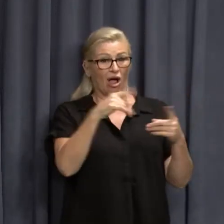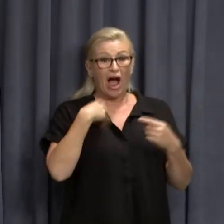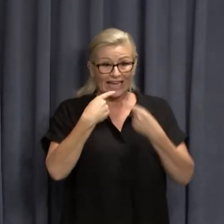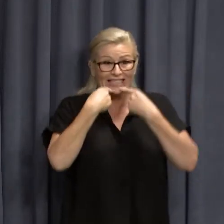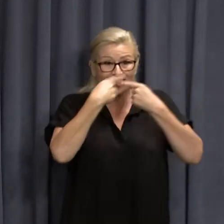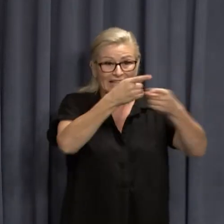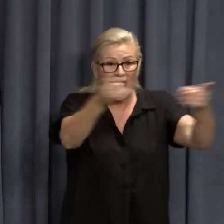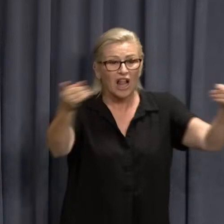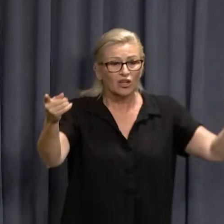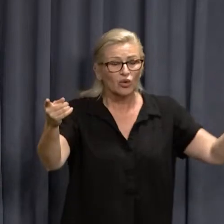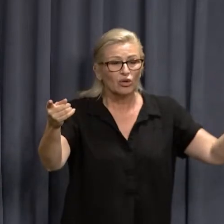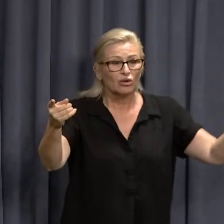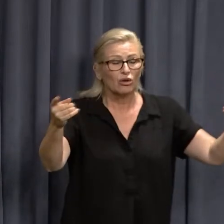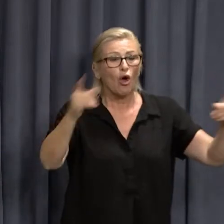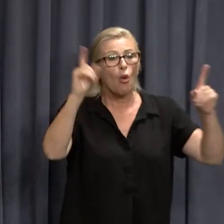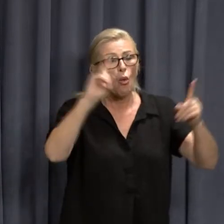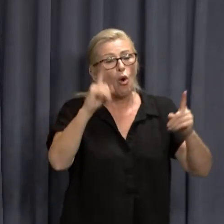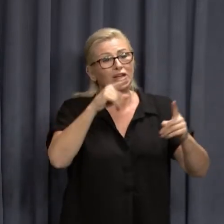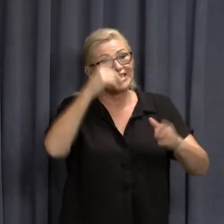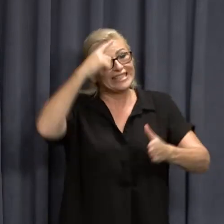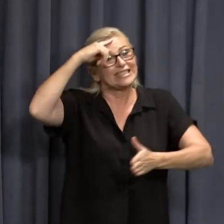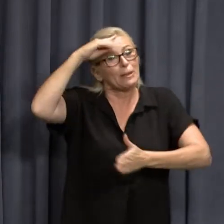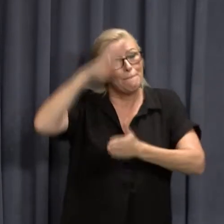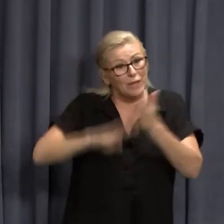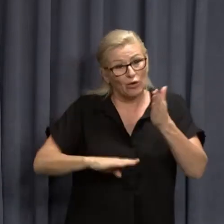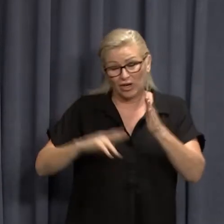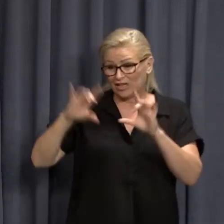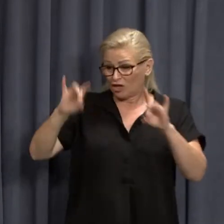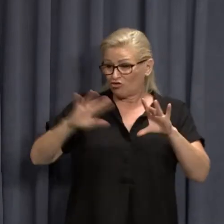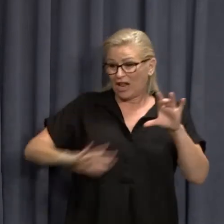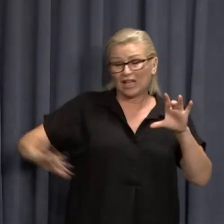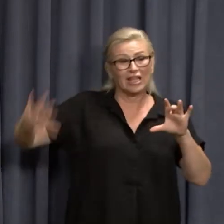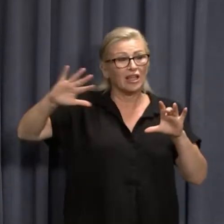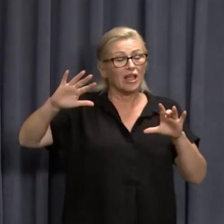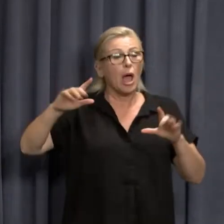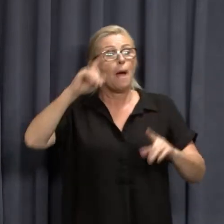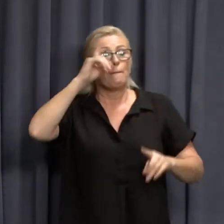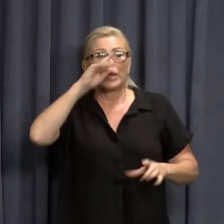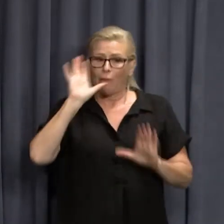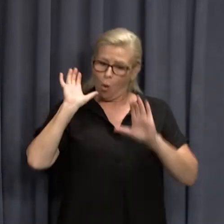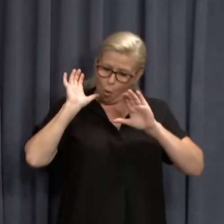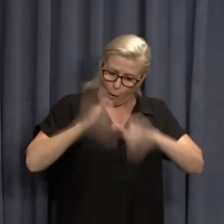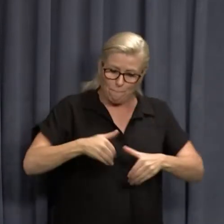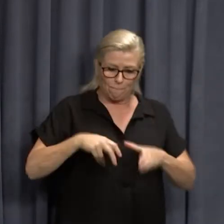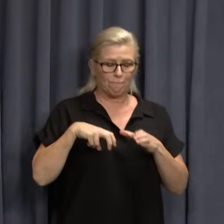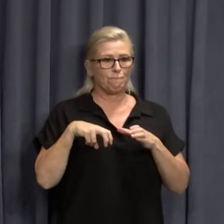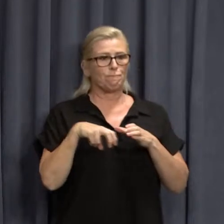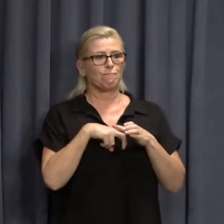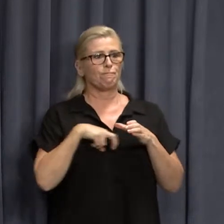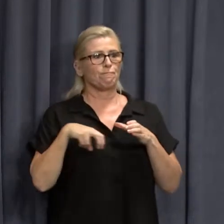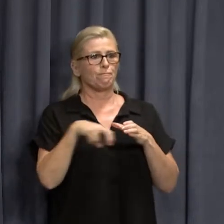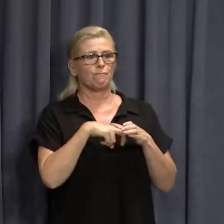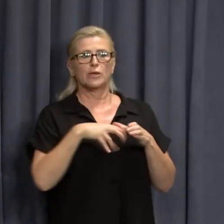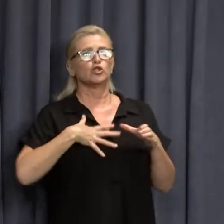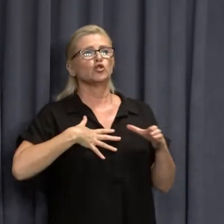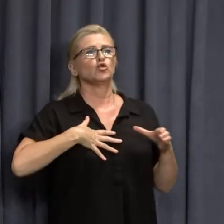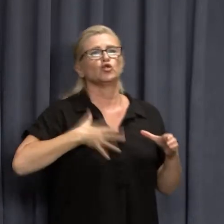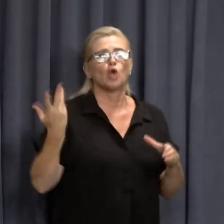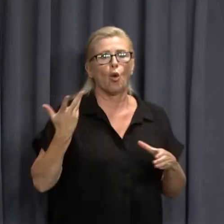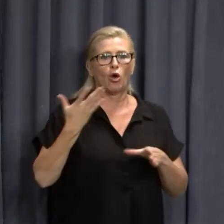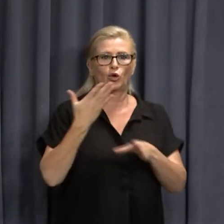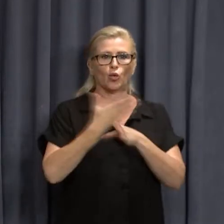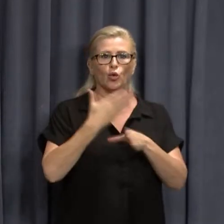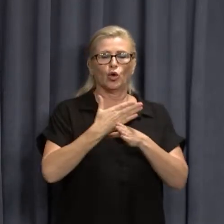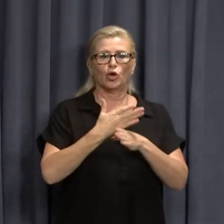you all that what's occurring over there is huge numbers of people are not leaving their homes. Lots of people are not going to work.